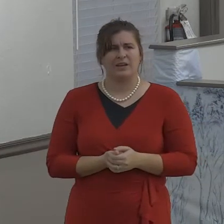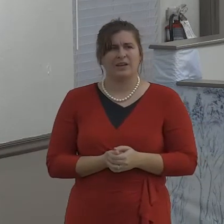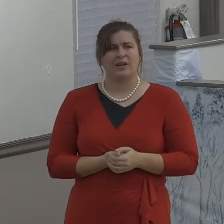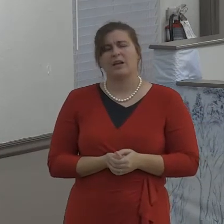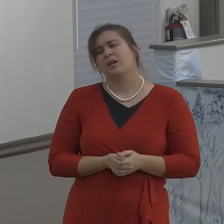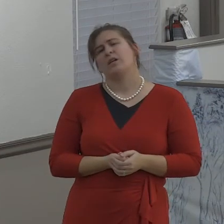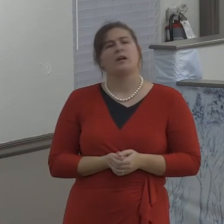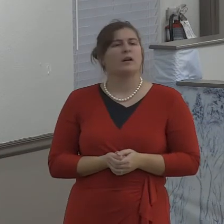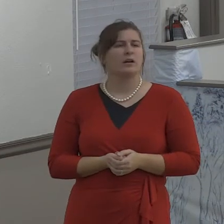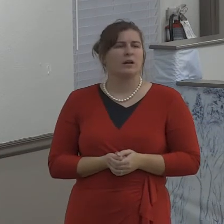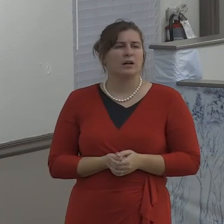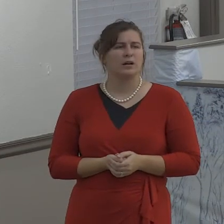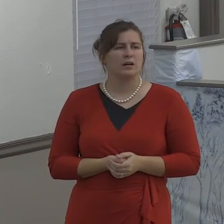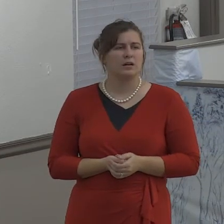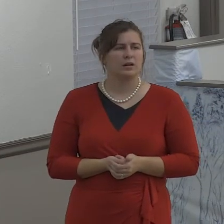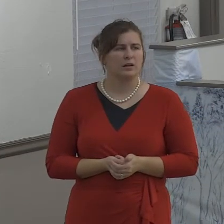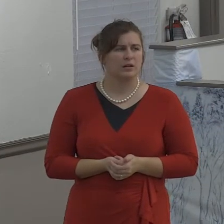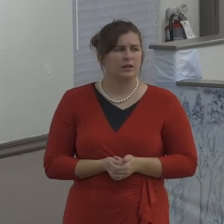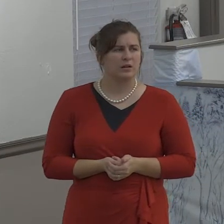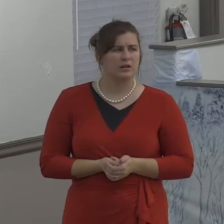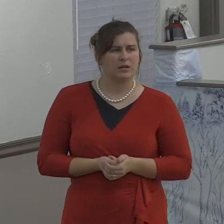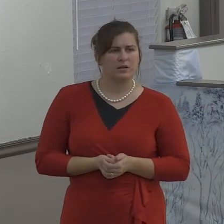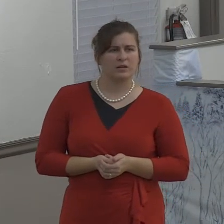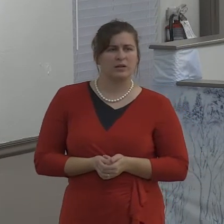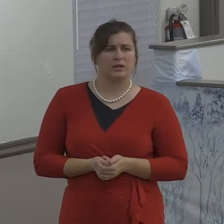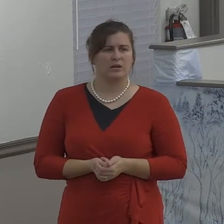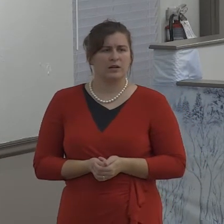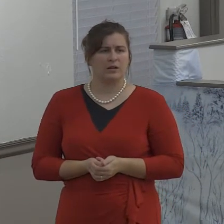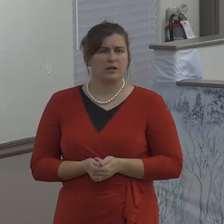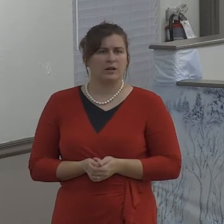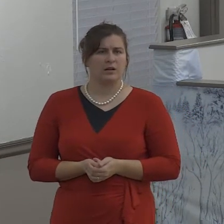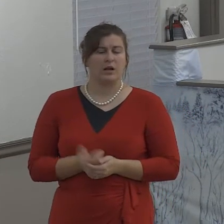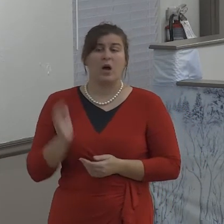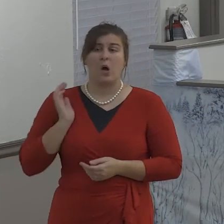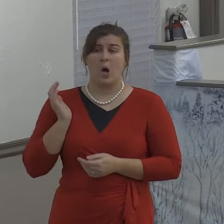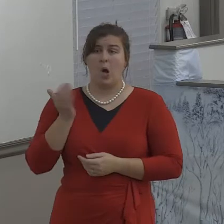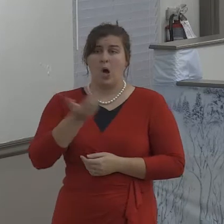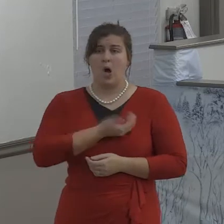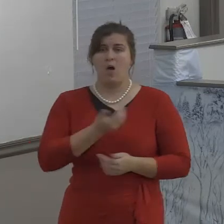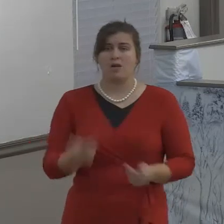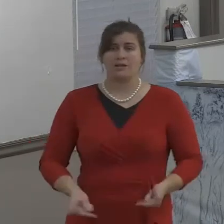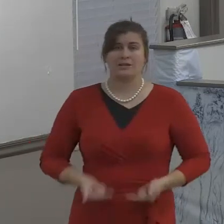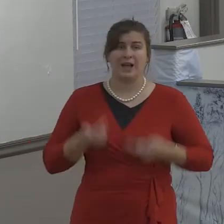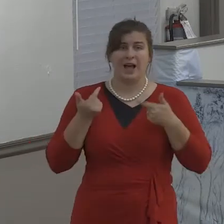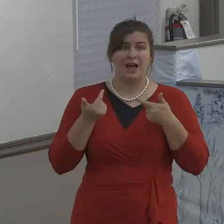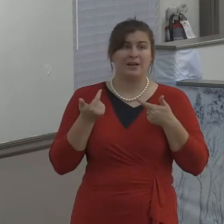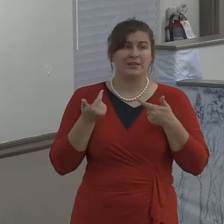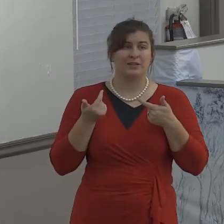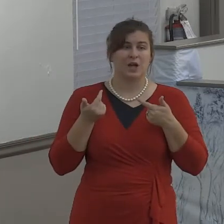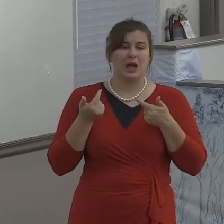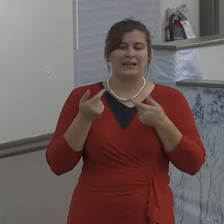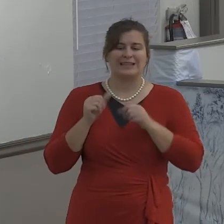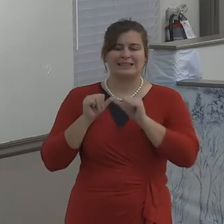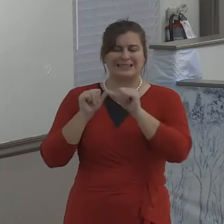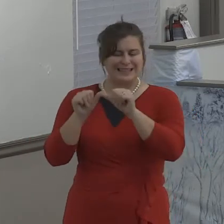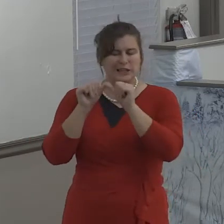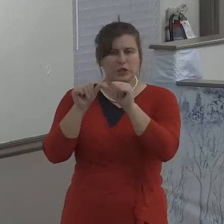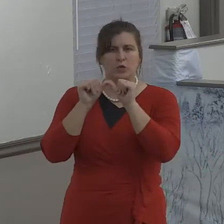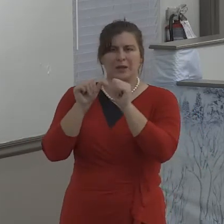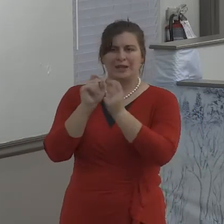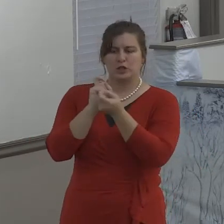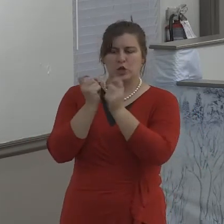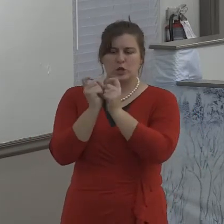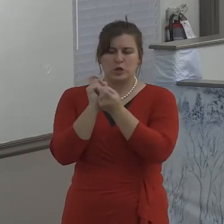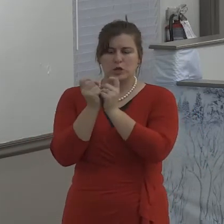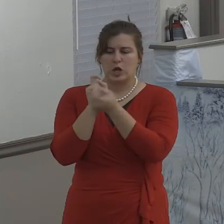You know Romans chapter 5 verse 8 God commendeth his love toward us and that while